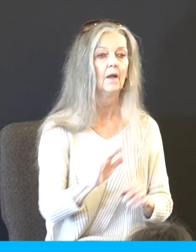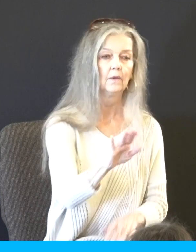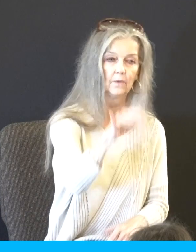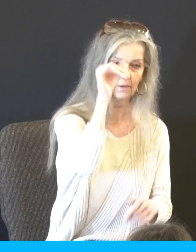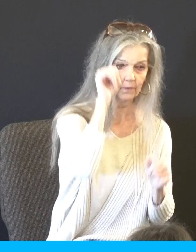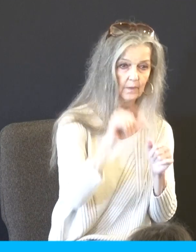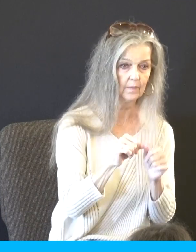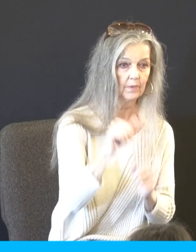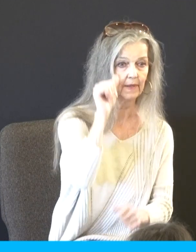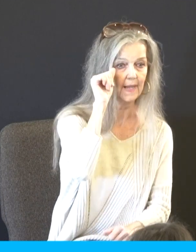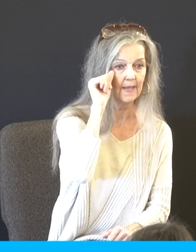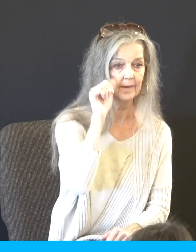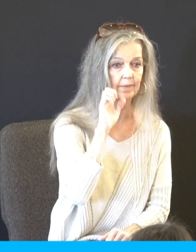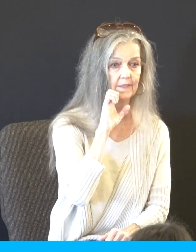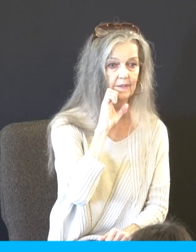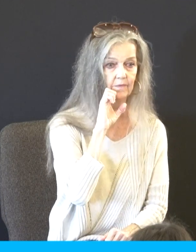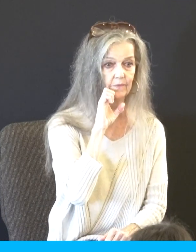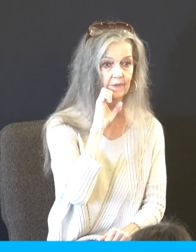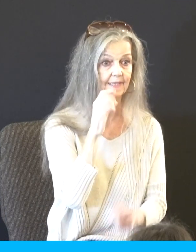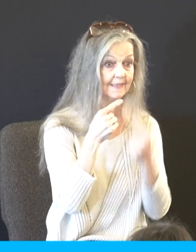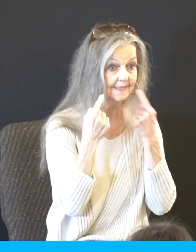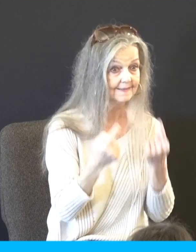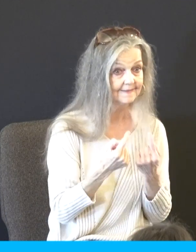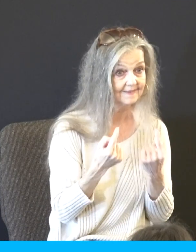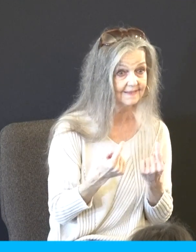departing from the word of God? How many of you are enjoying wearing clothes right now?